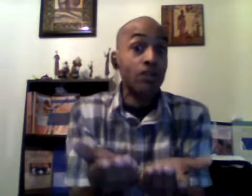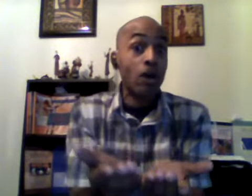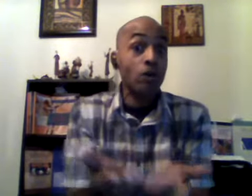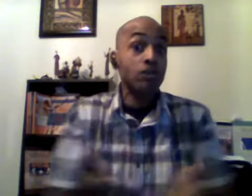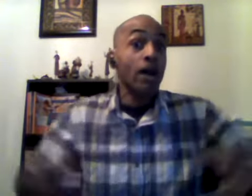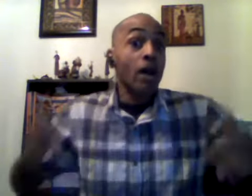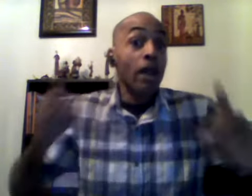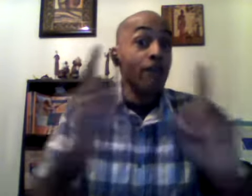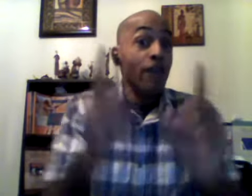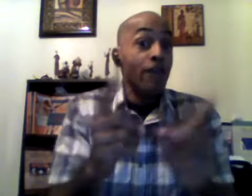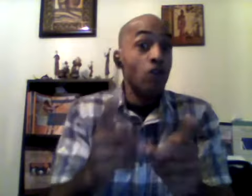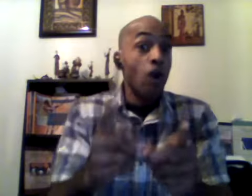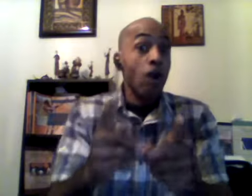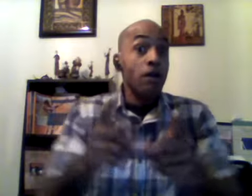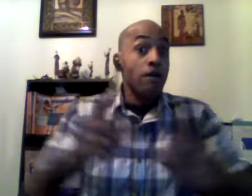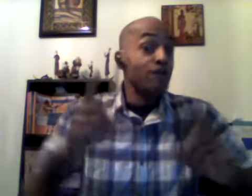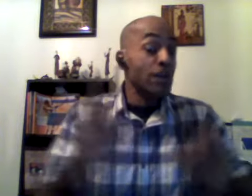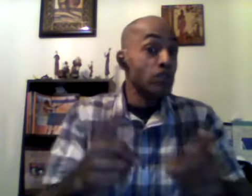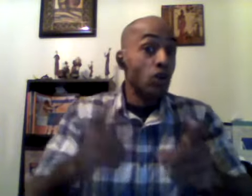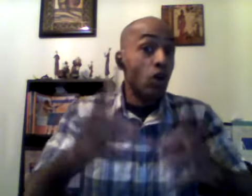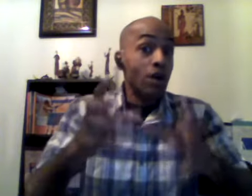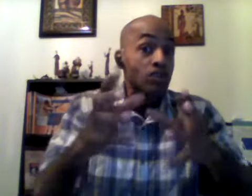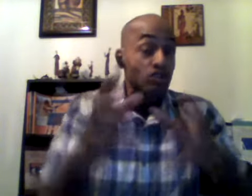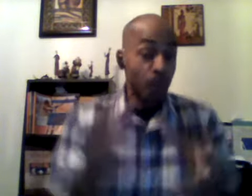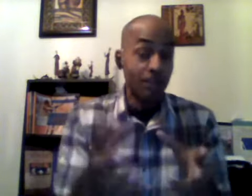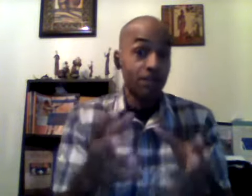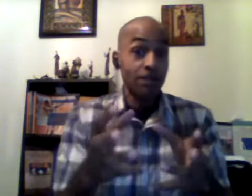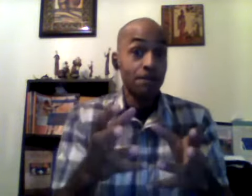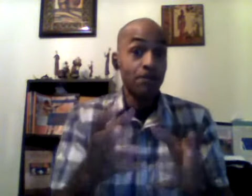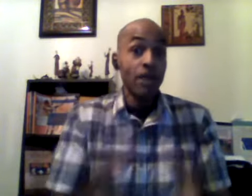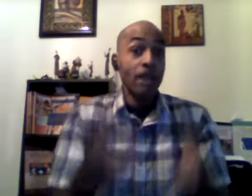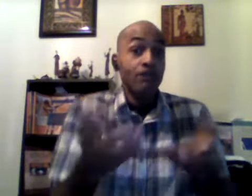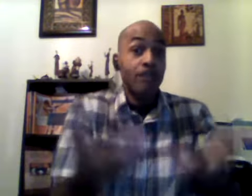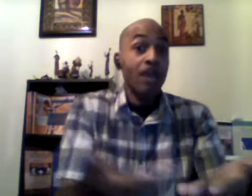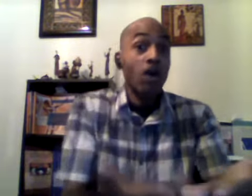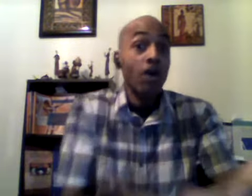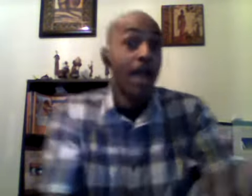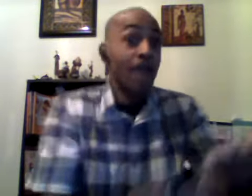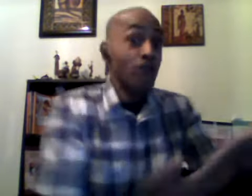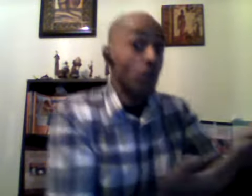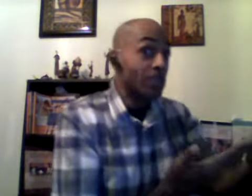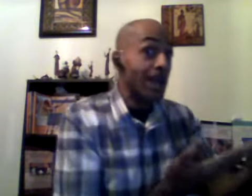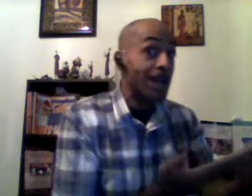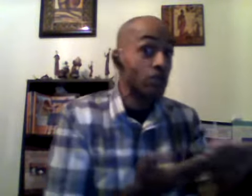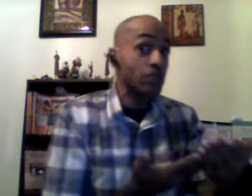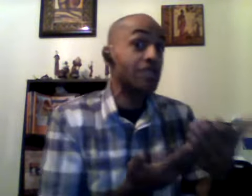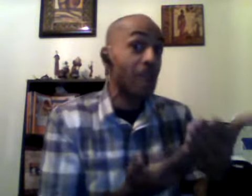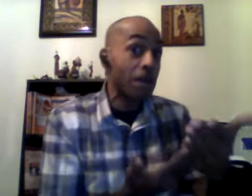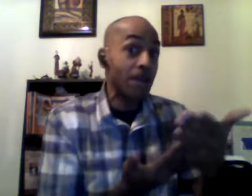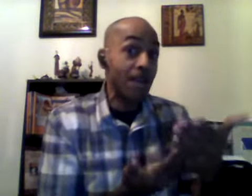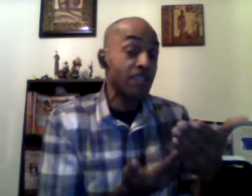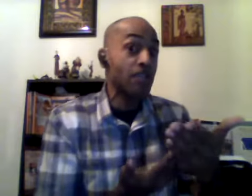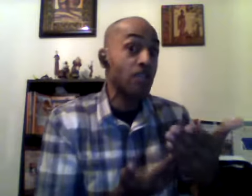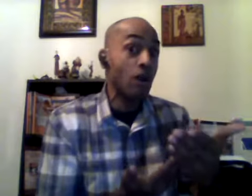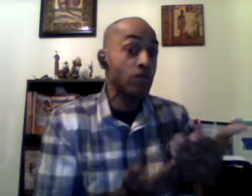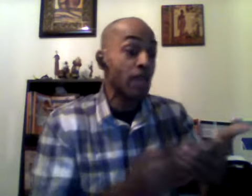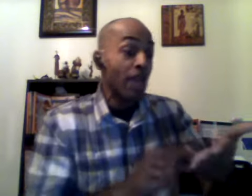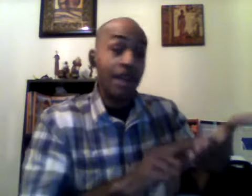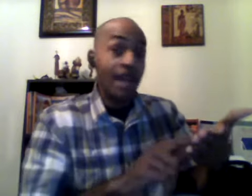notes if your physical instructor if they don't have your doctor's examination notes and they